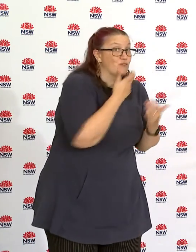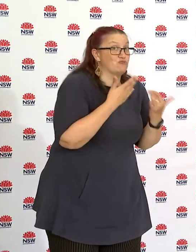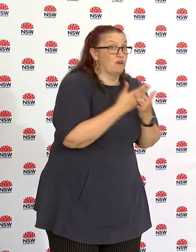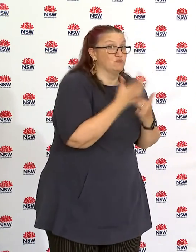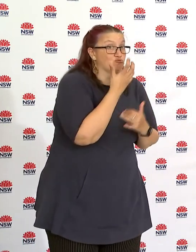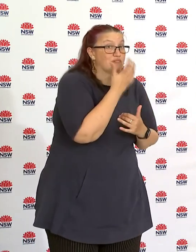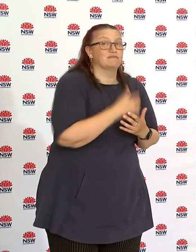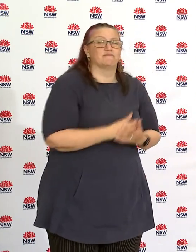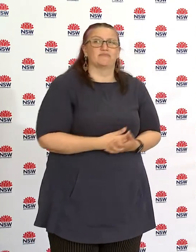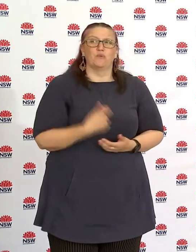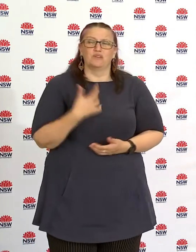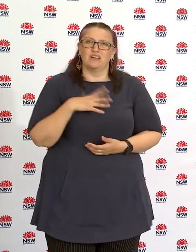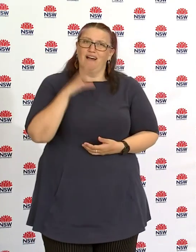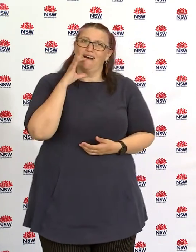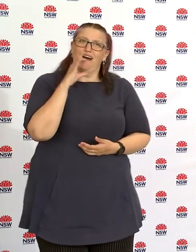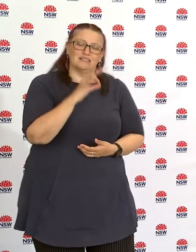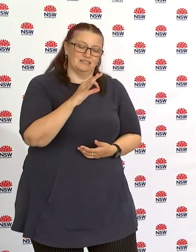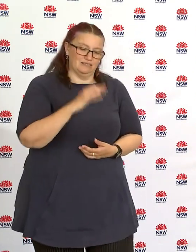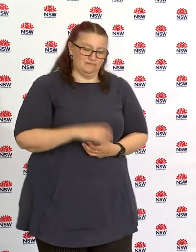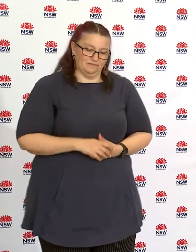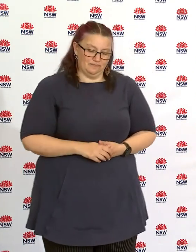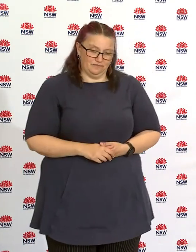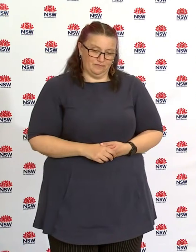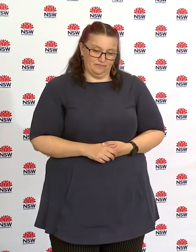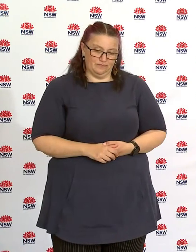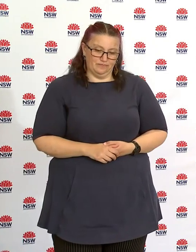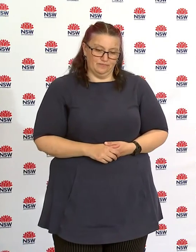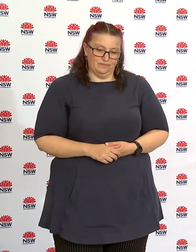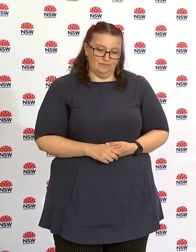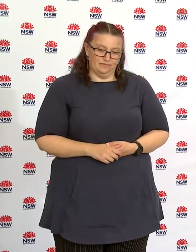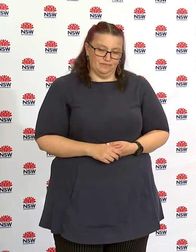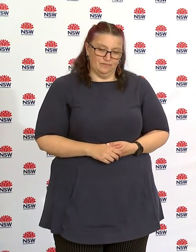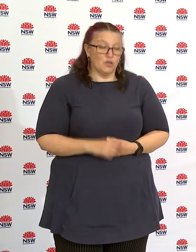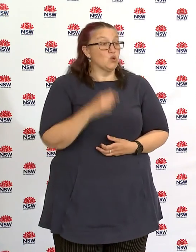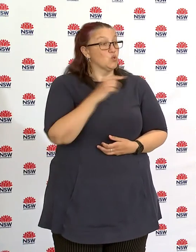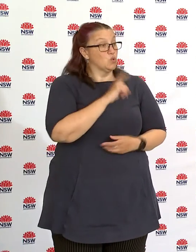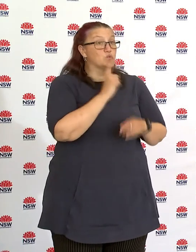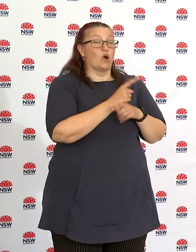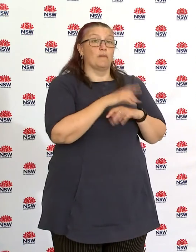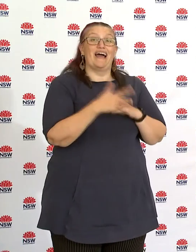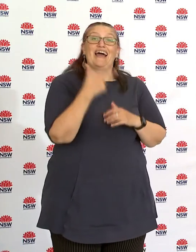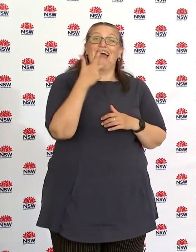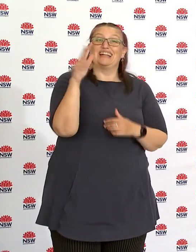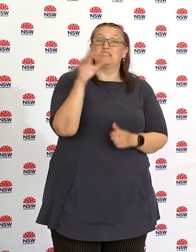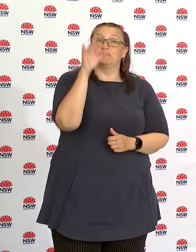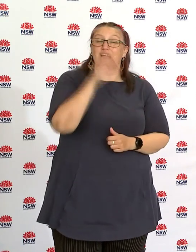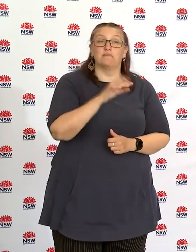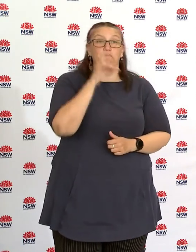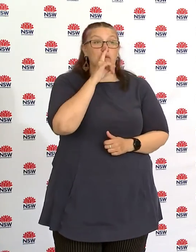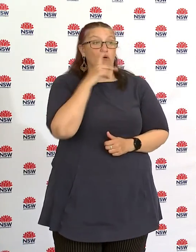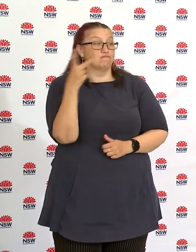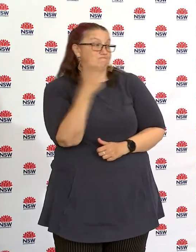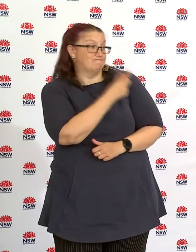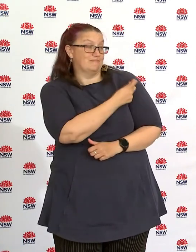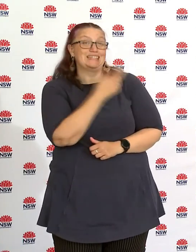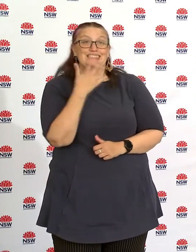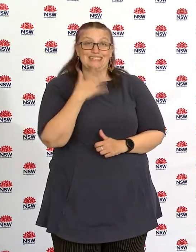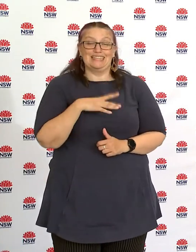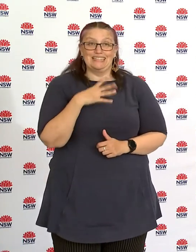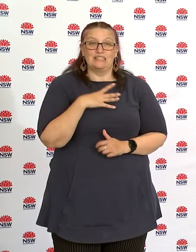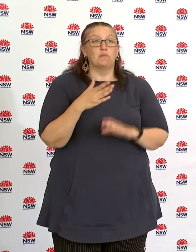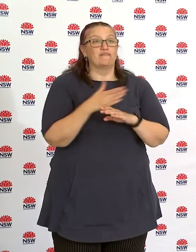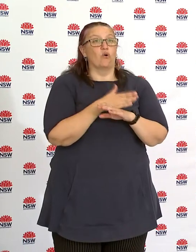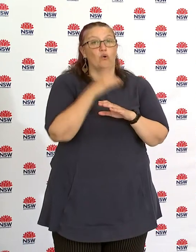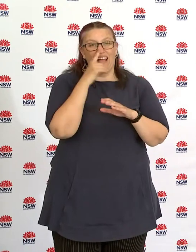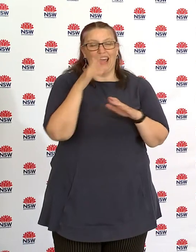uh i wanted to ask do you have any modeling surrounding um i know we've heard the 80 percent figure we need 80 of the population uh to be vaccinated